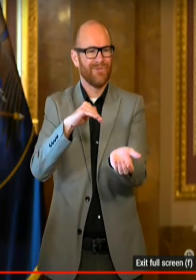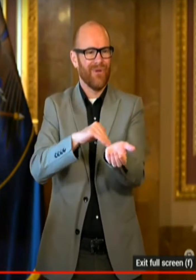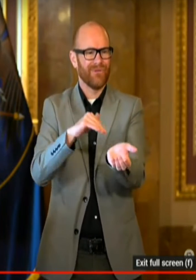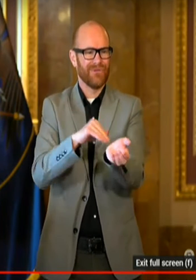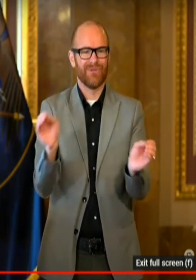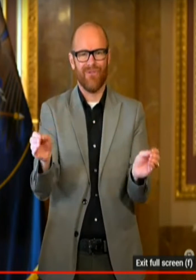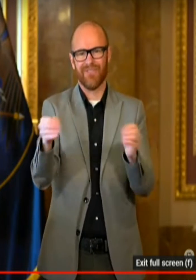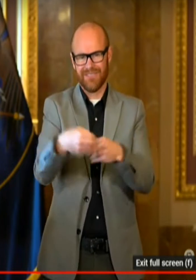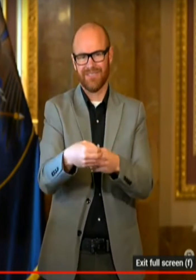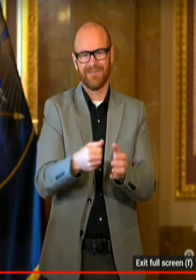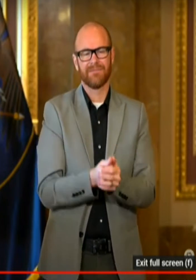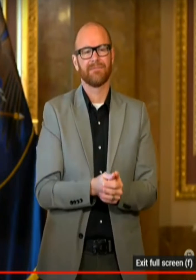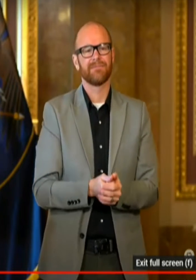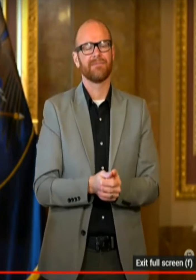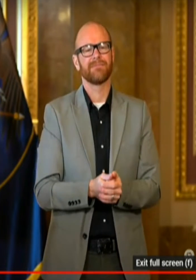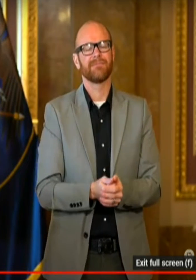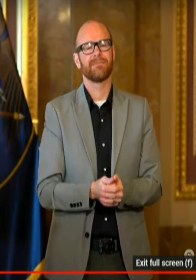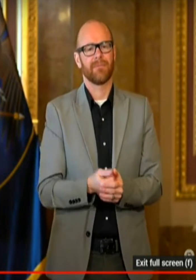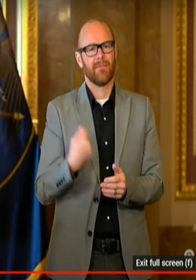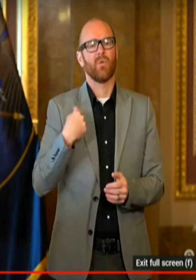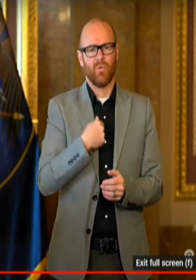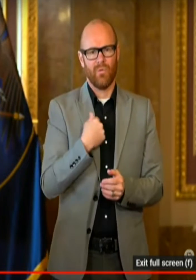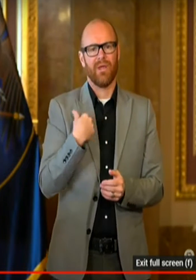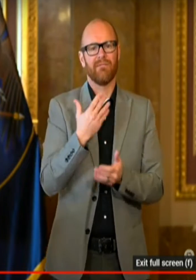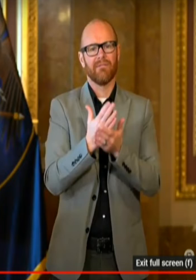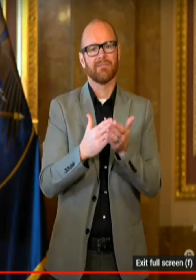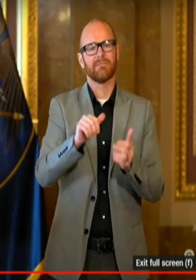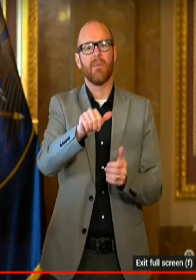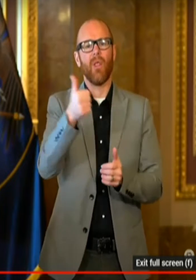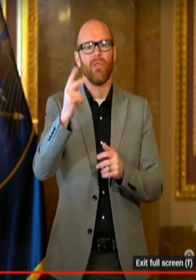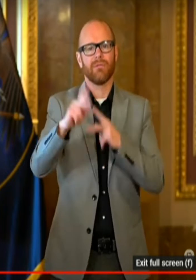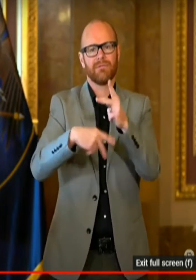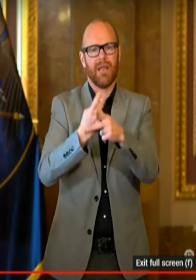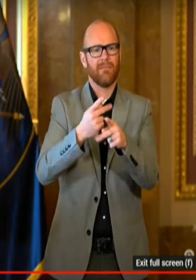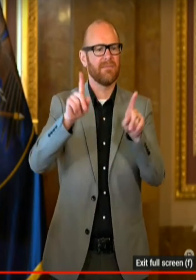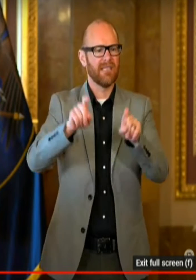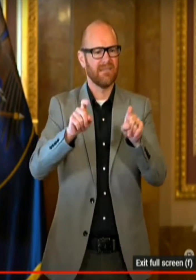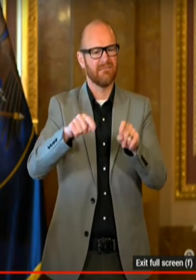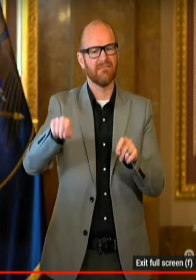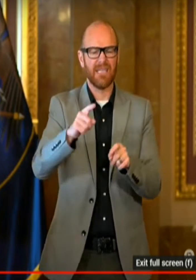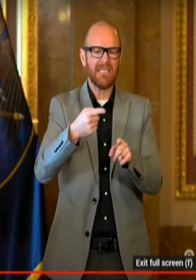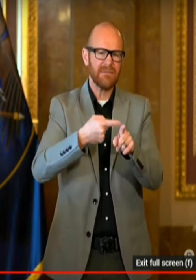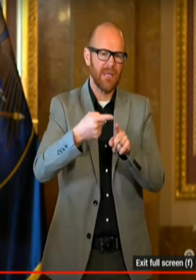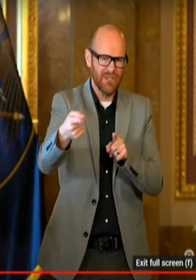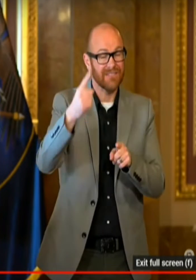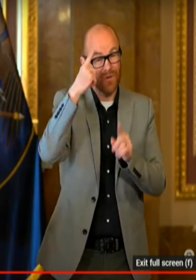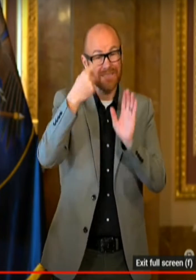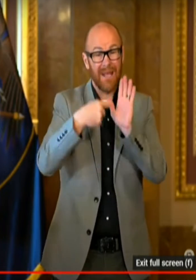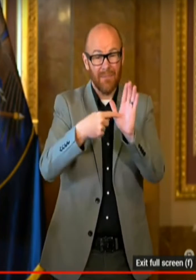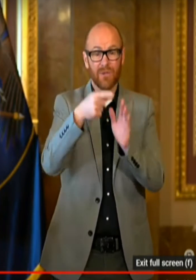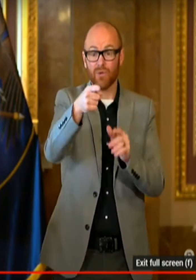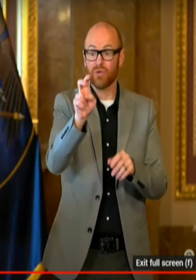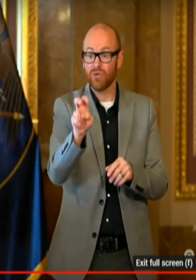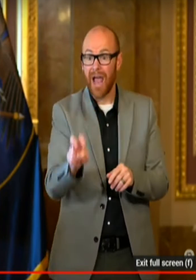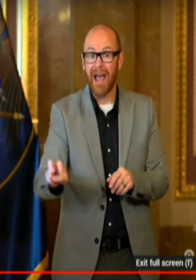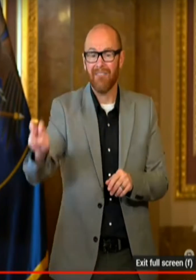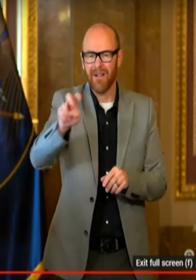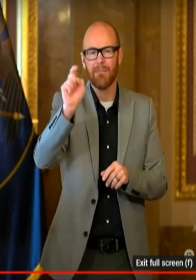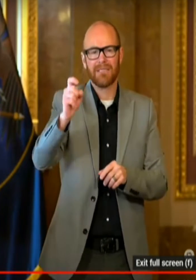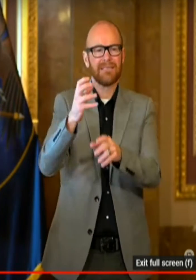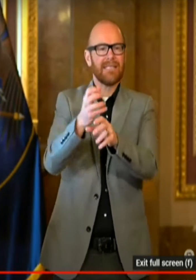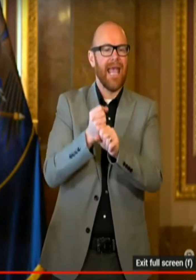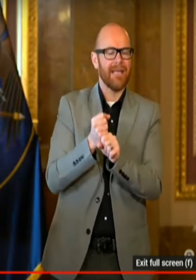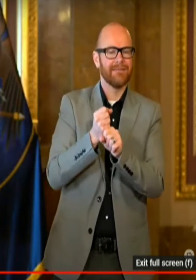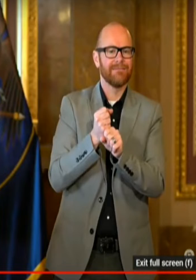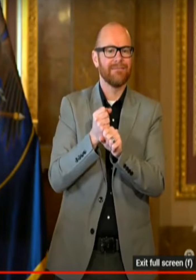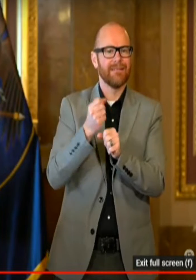state. We also have other types of testing that maybe is very specialized. Travel testing and some of those areas are event testing.